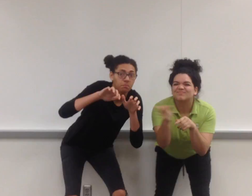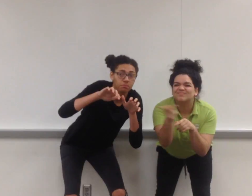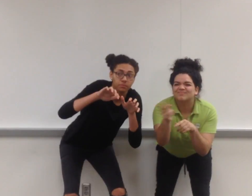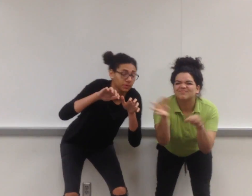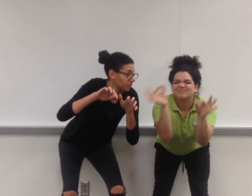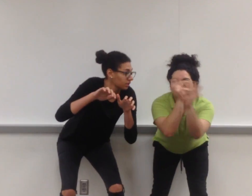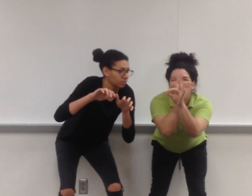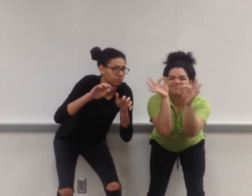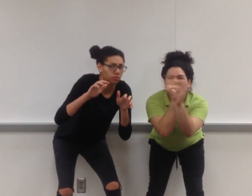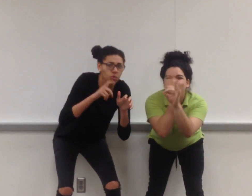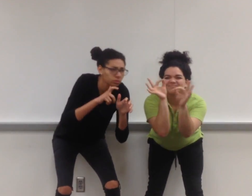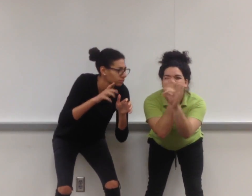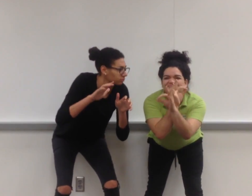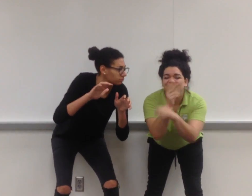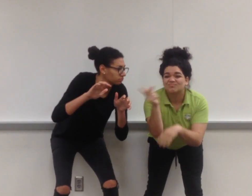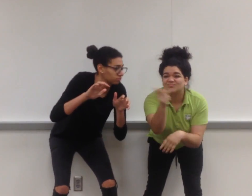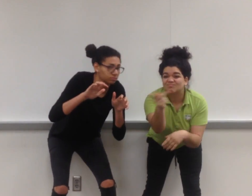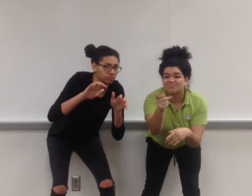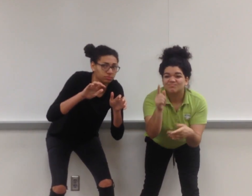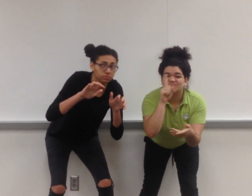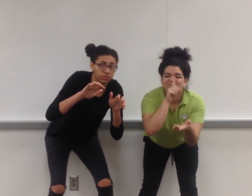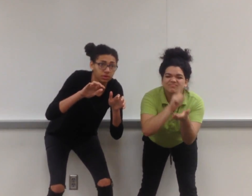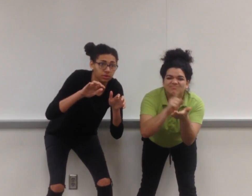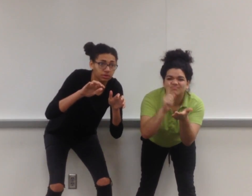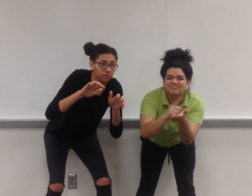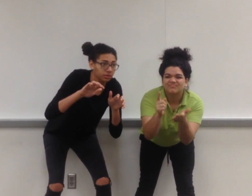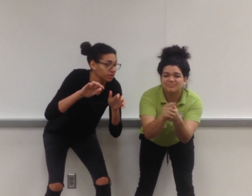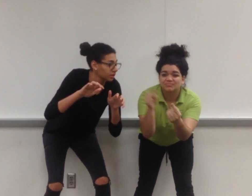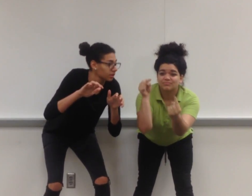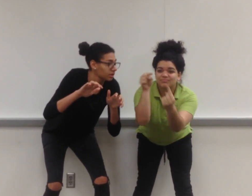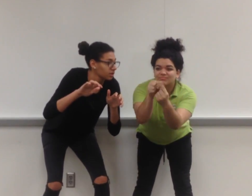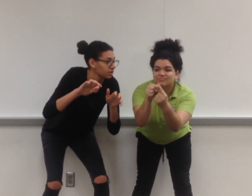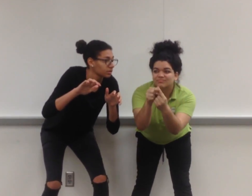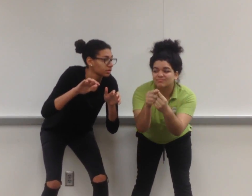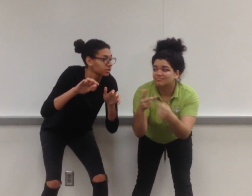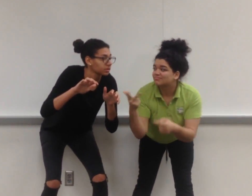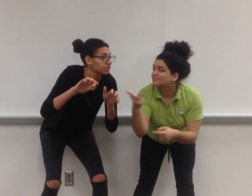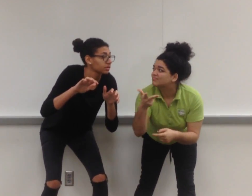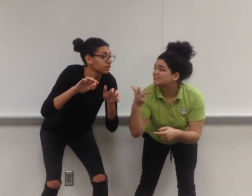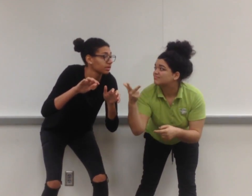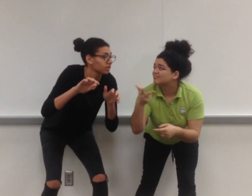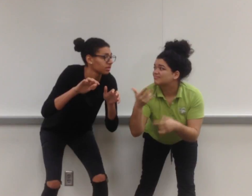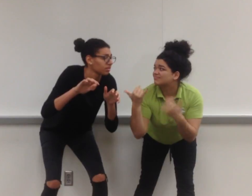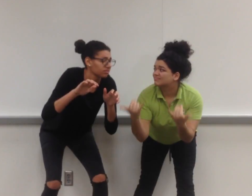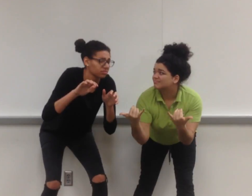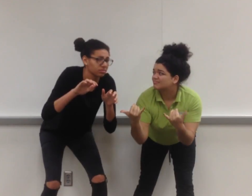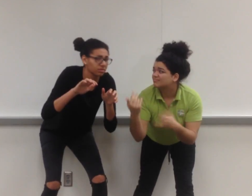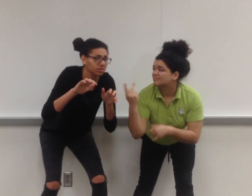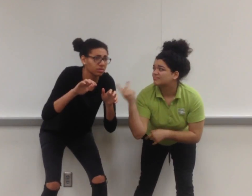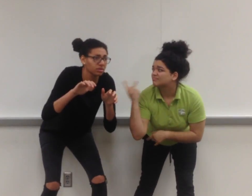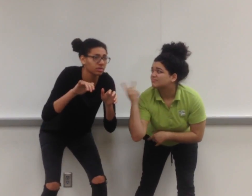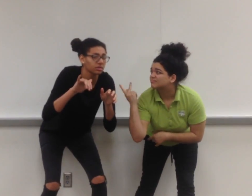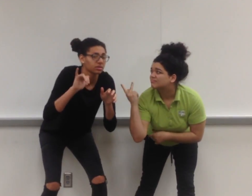Come on, they'll fall in love, and here's the bottom line, our trio's down the road,